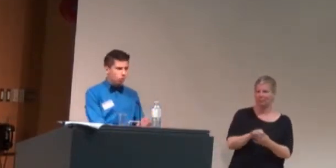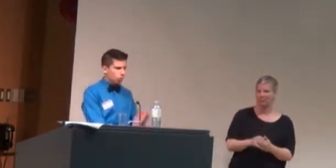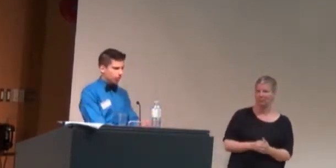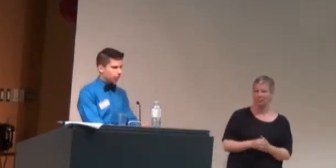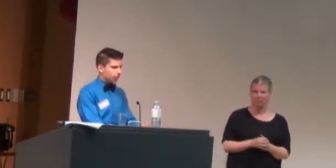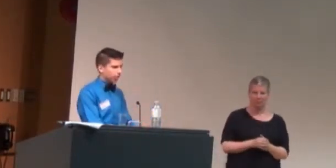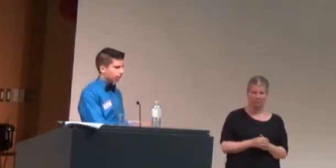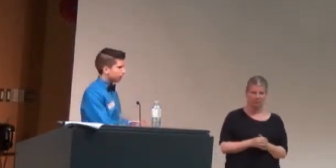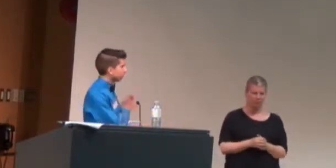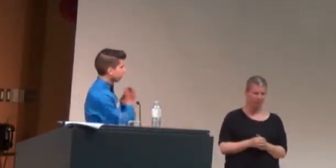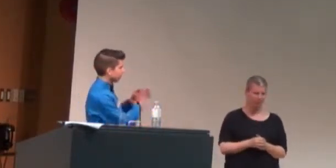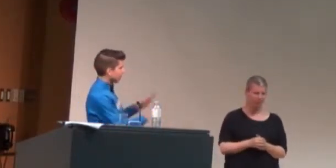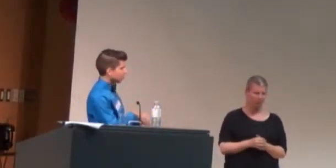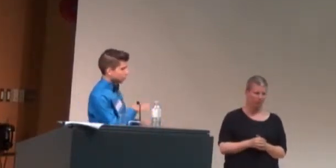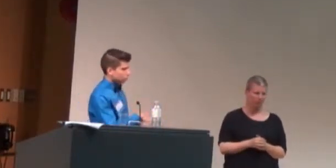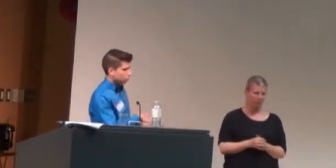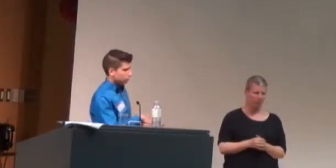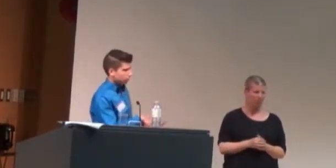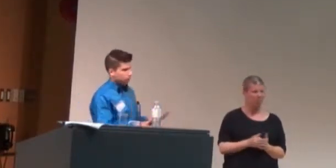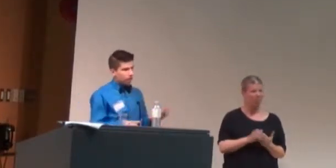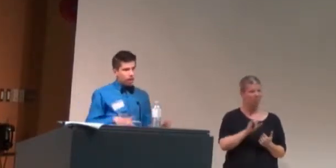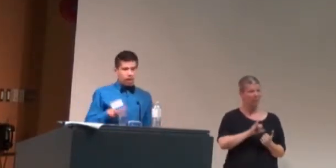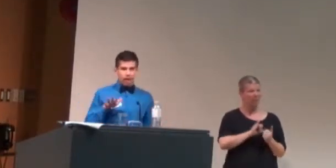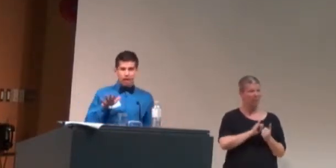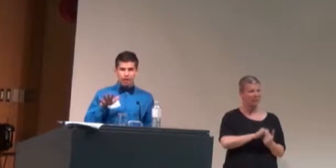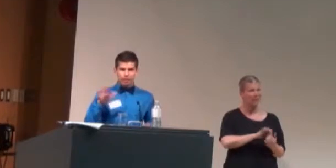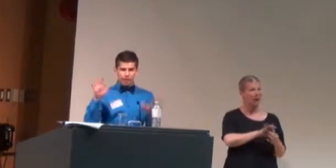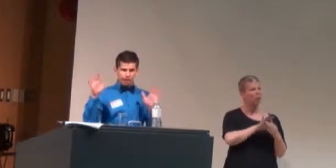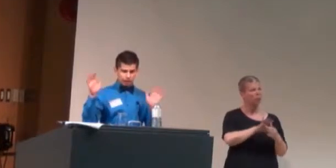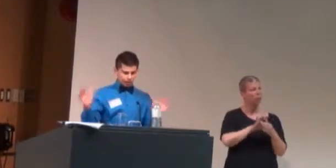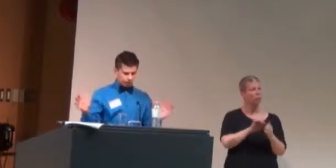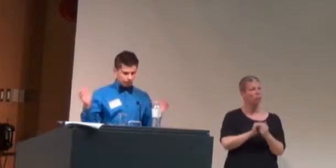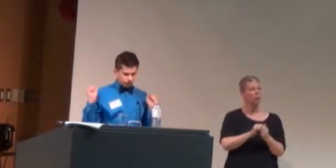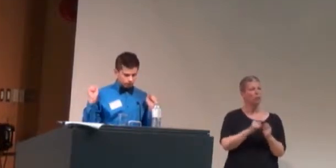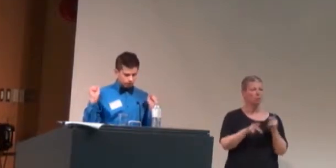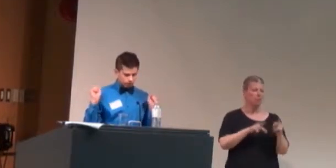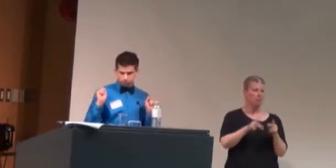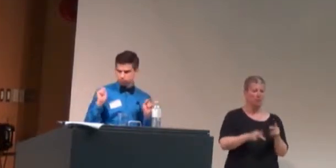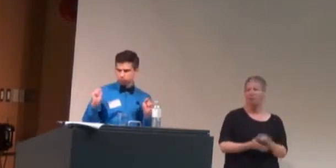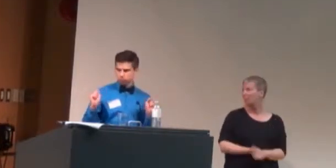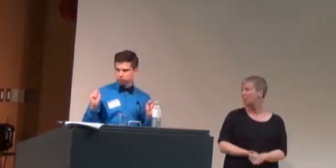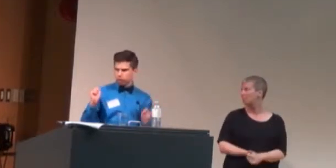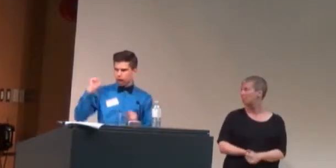Yeah. So basically, that's building your audience. And... Yeah.